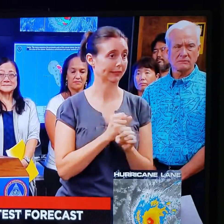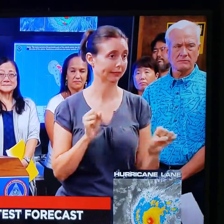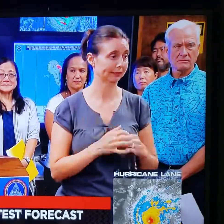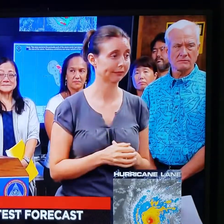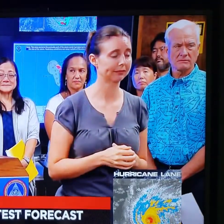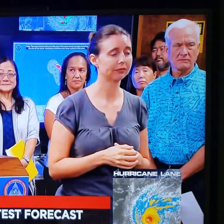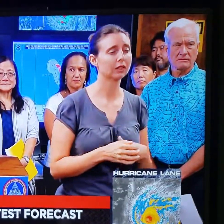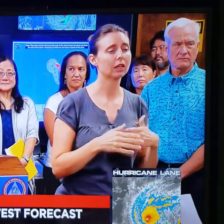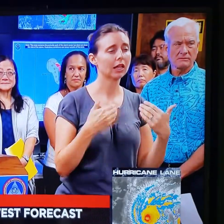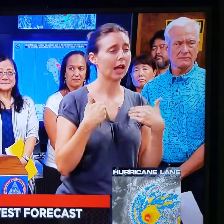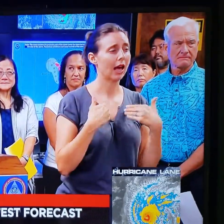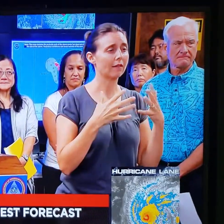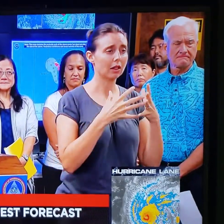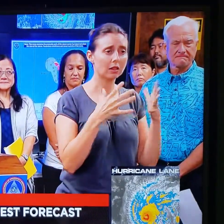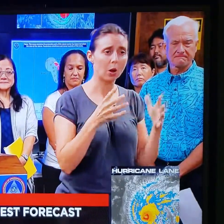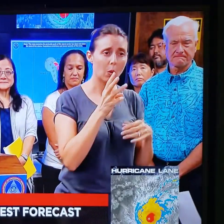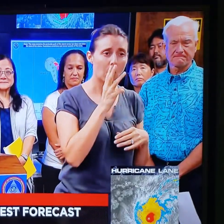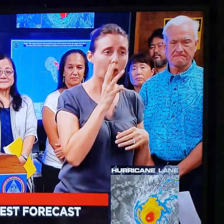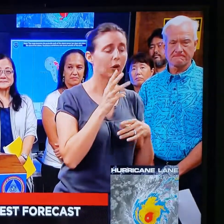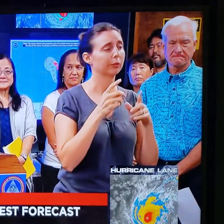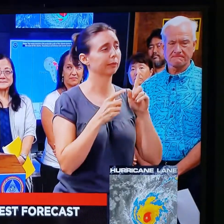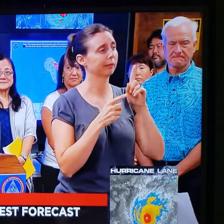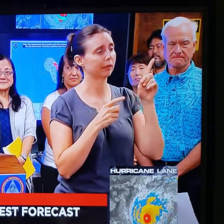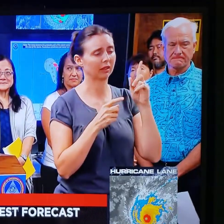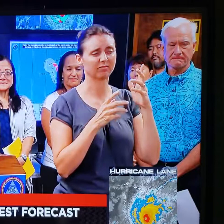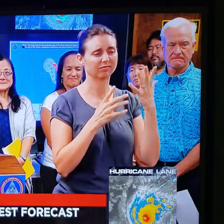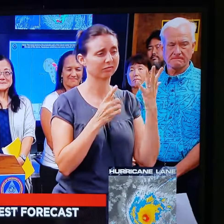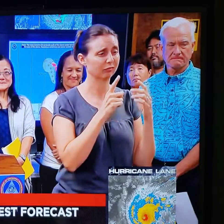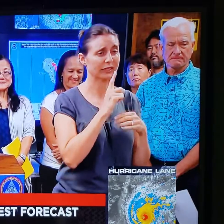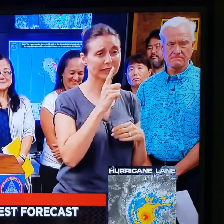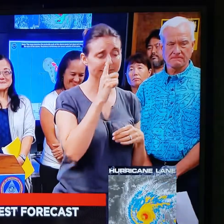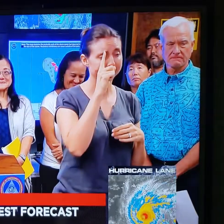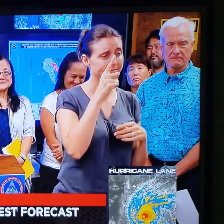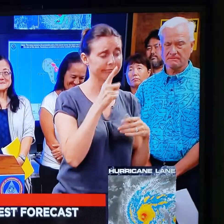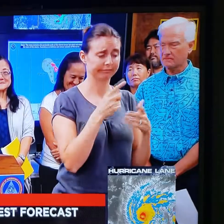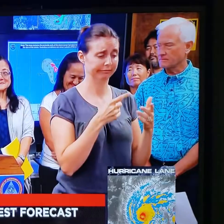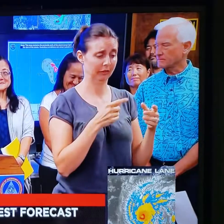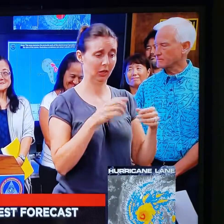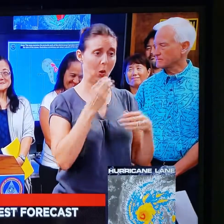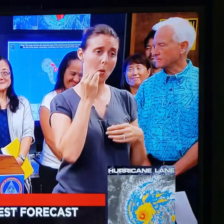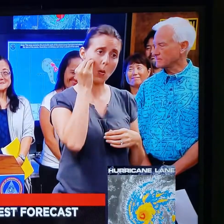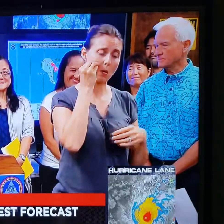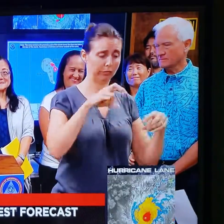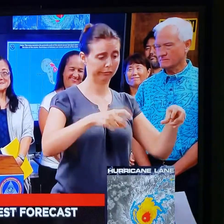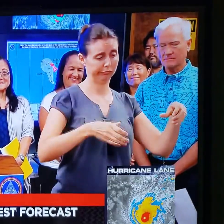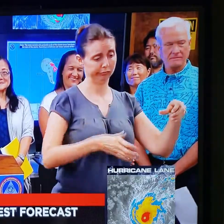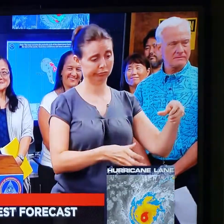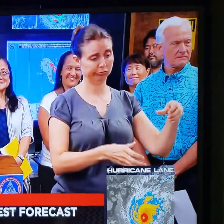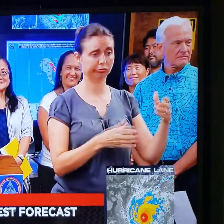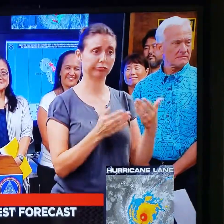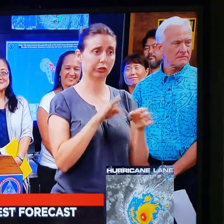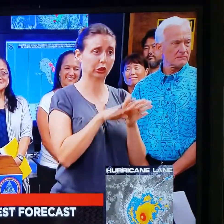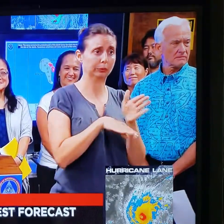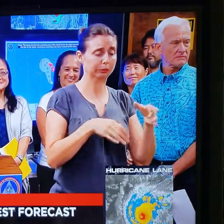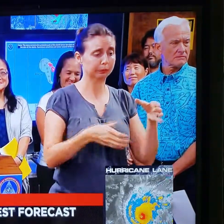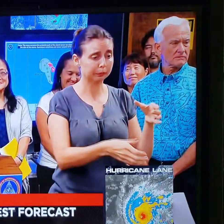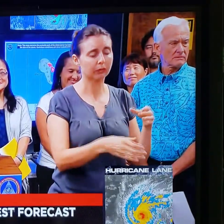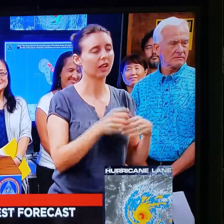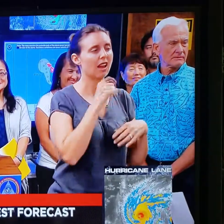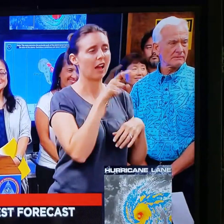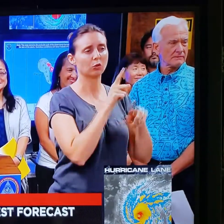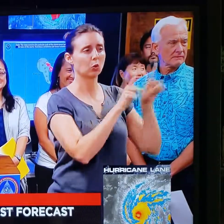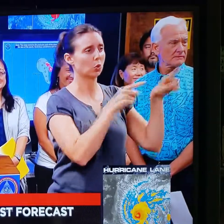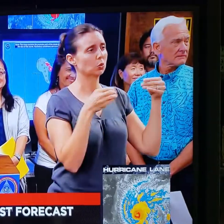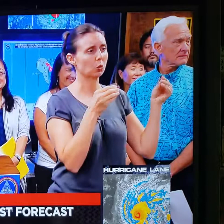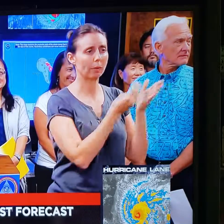So there's a lot of water at pennies a gallon available right at your tap in your home without having to stand in line at the